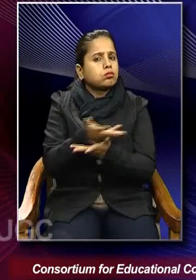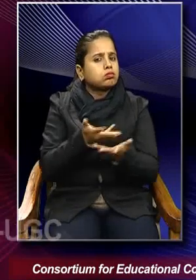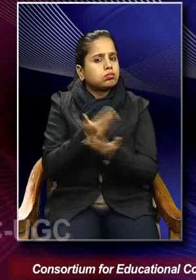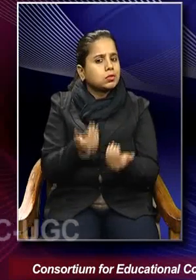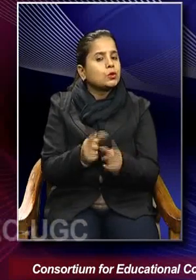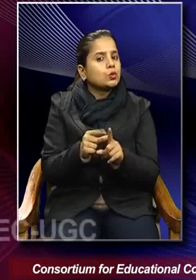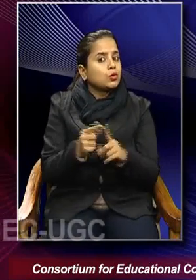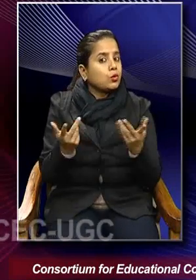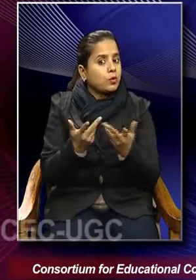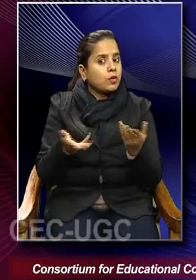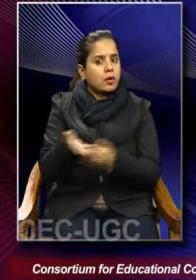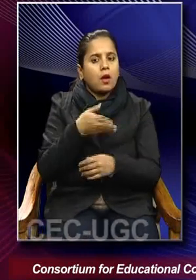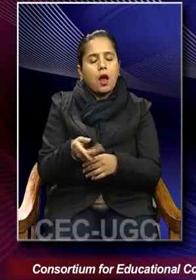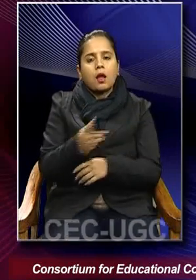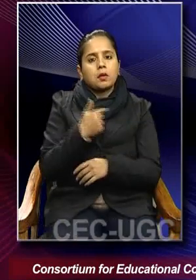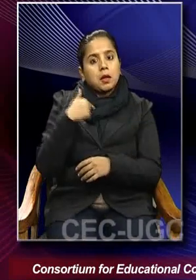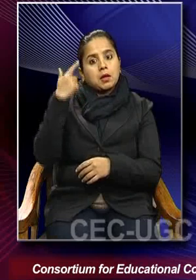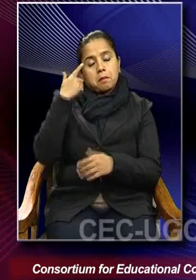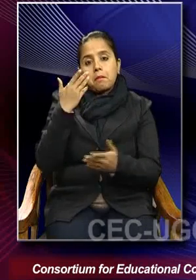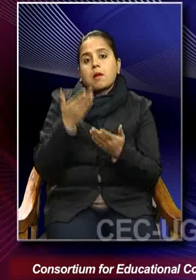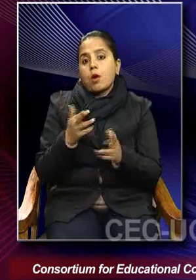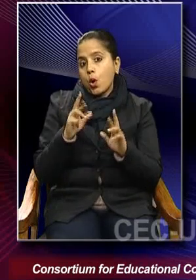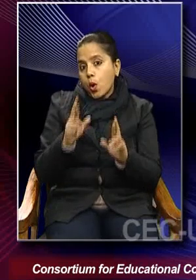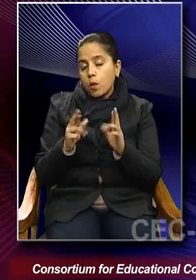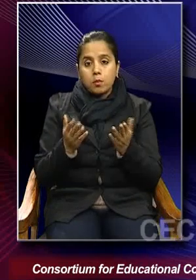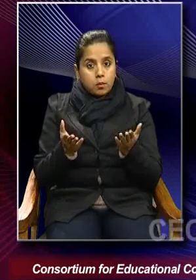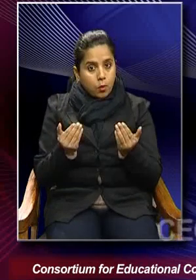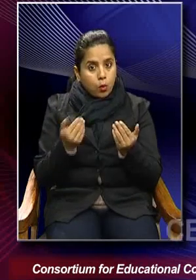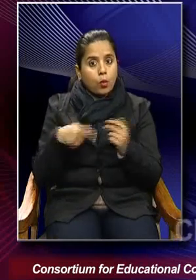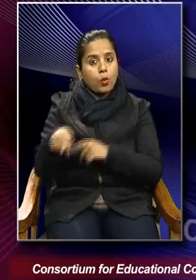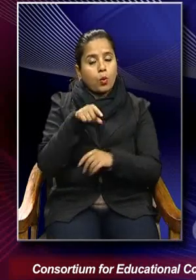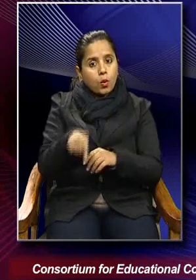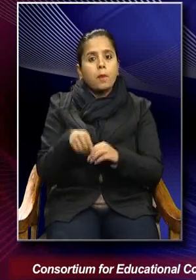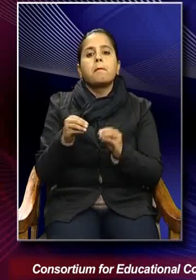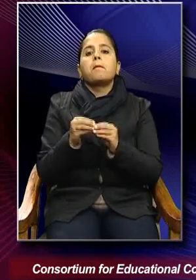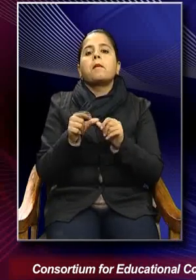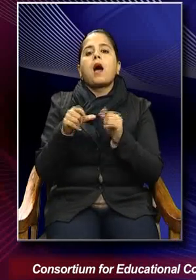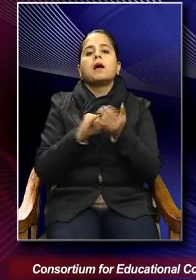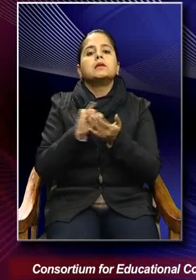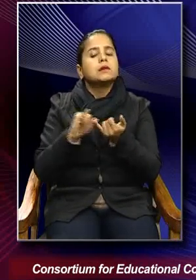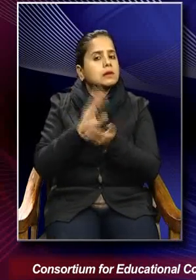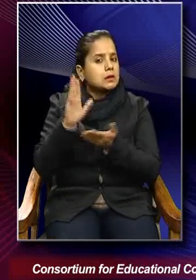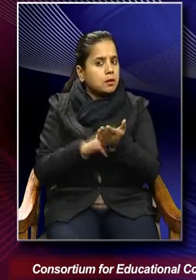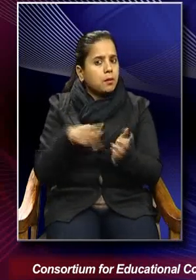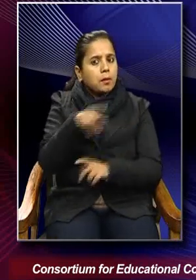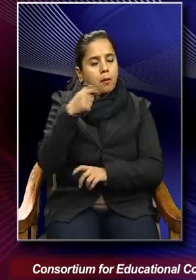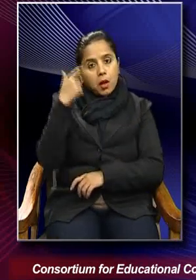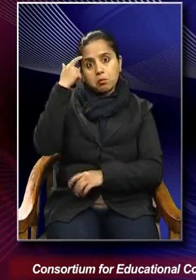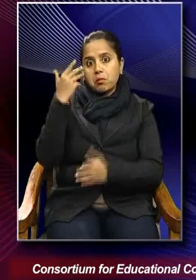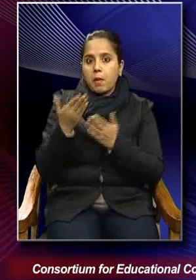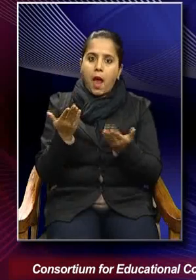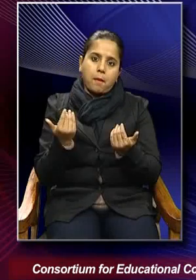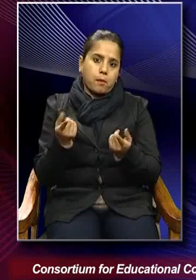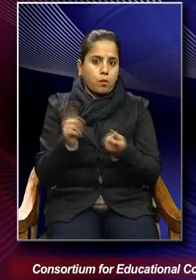the, uh, is the predictive aspect of, uh, Marxism, what it, uh, what it presumed would happen.